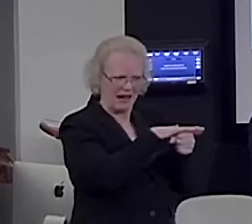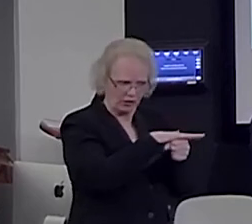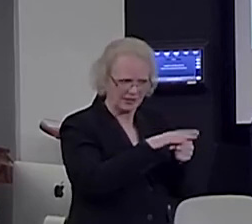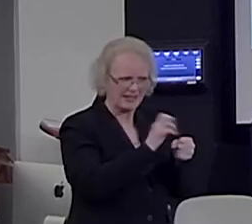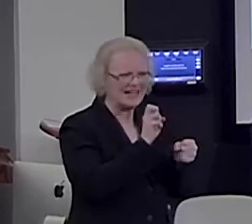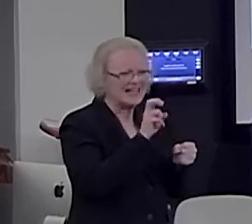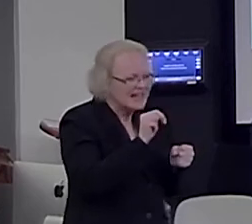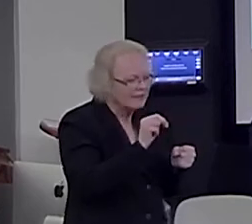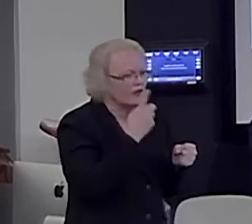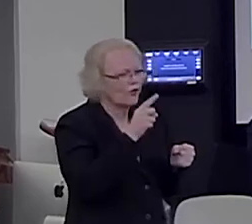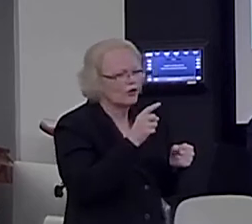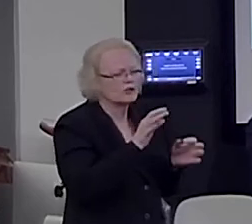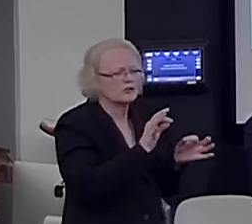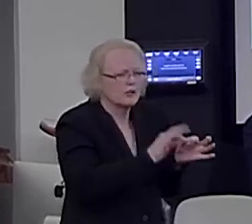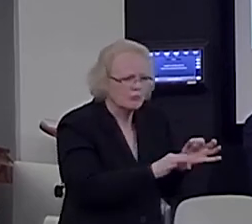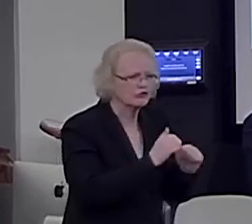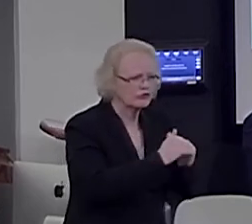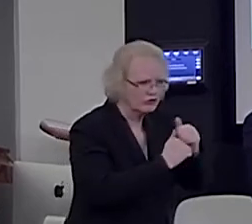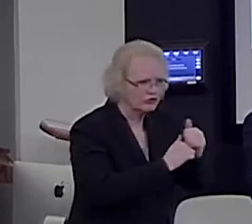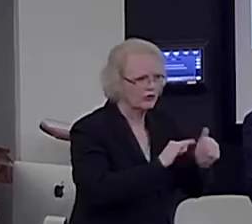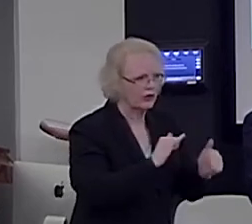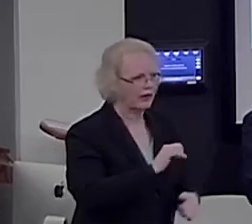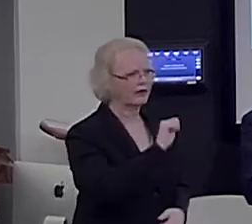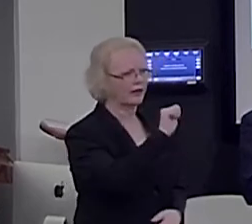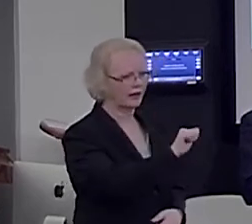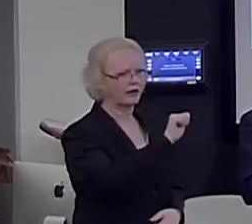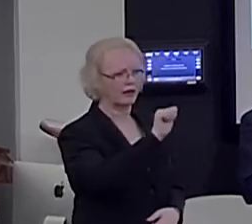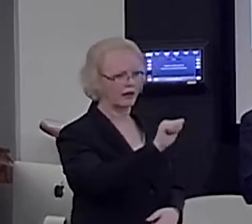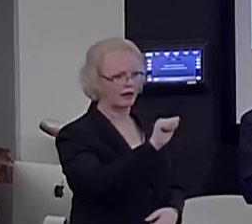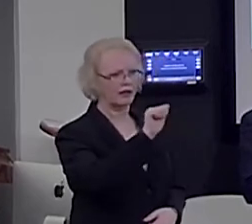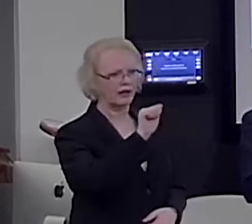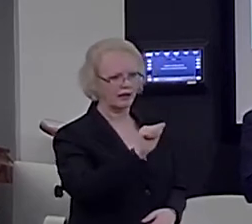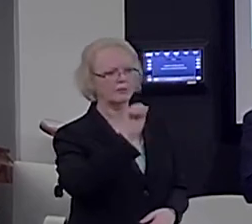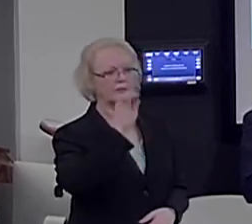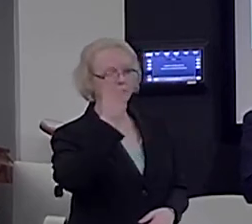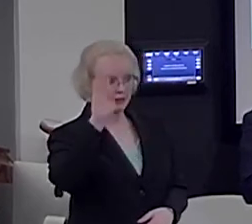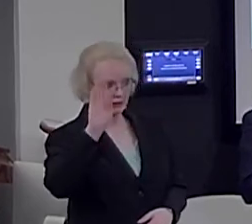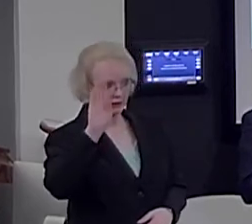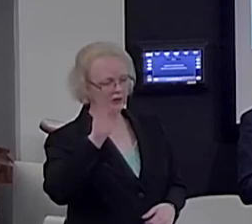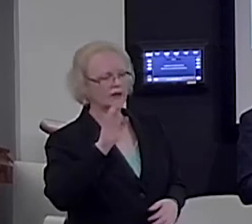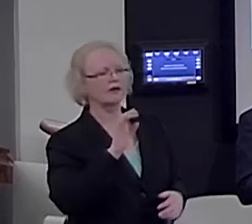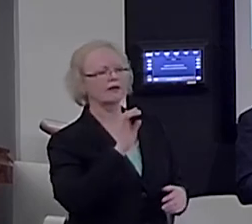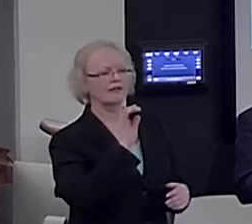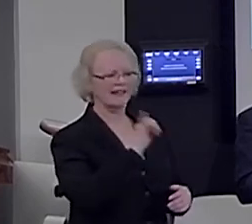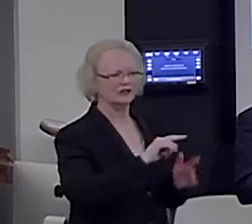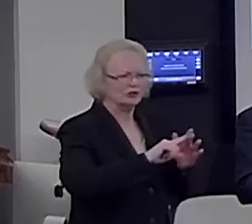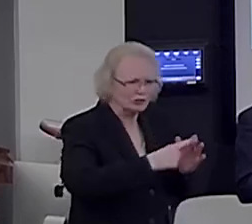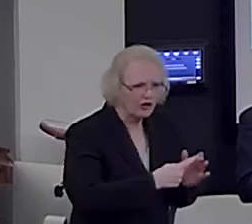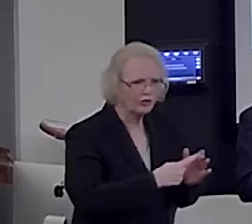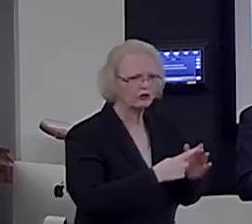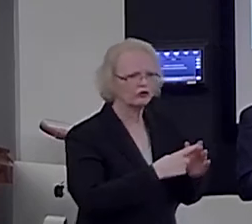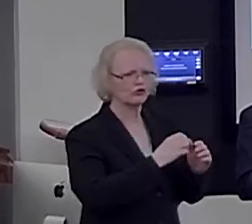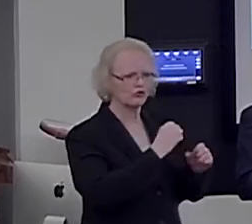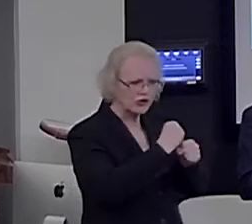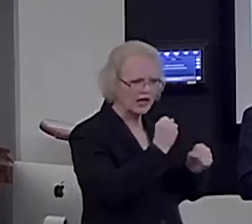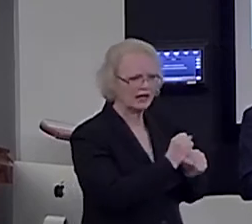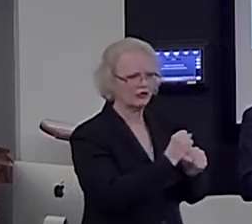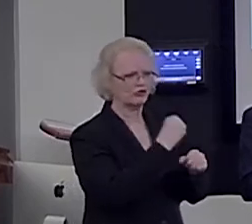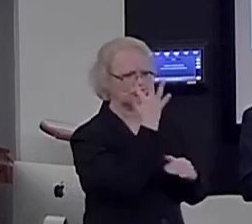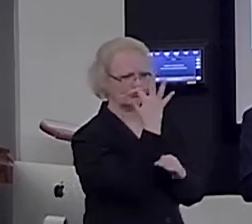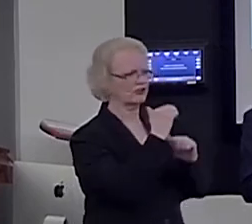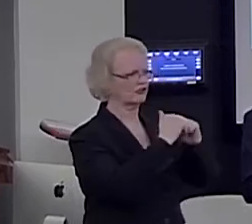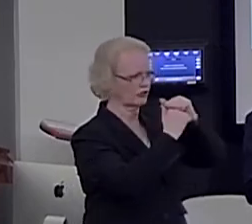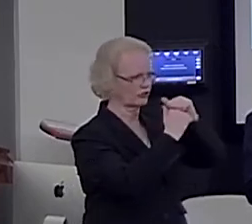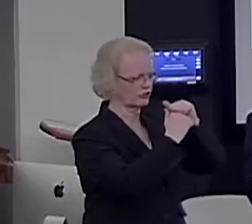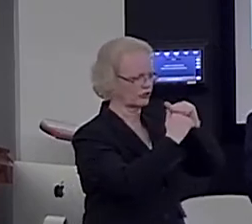simple structures, such as A, A, B, in order to begin to create tree structures that are similar to those that we